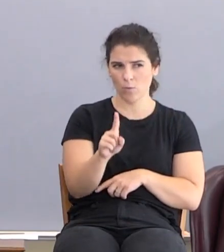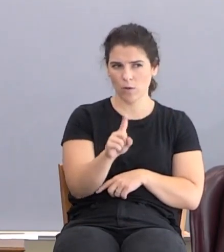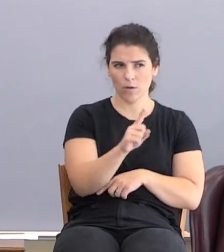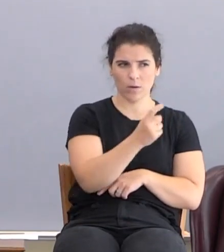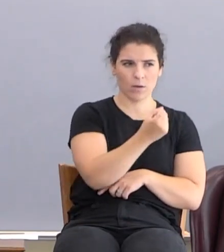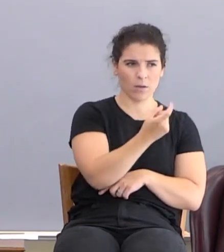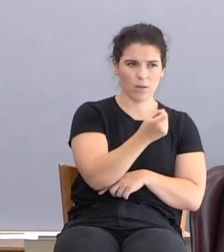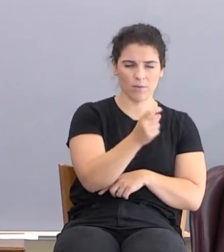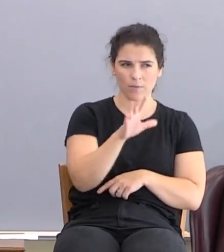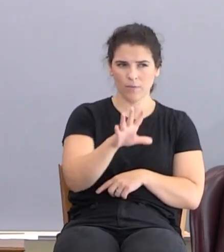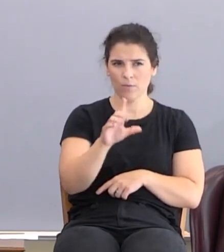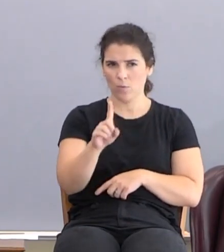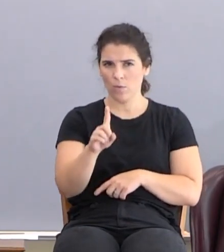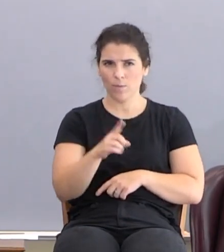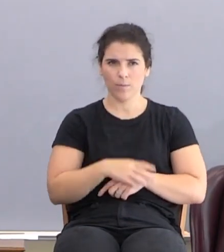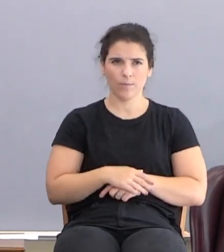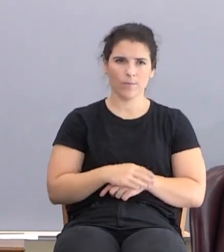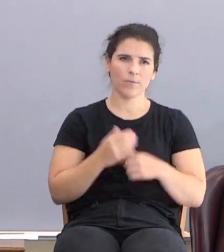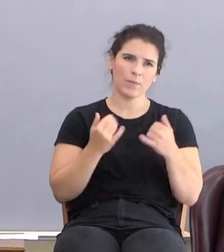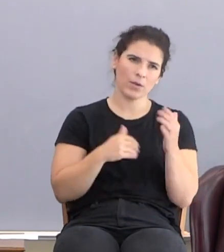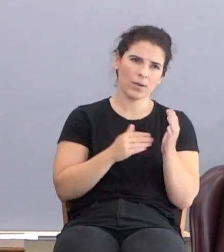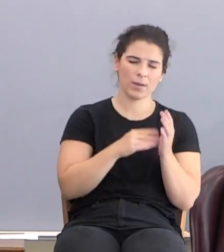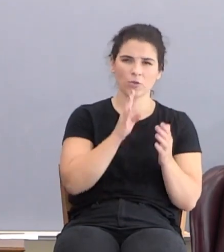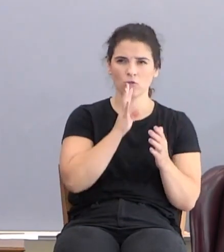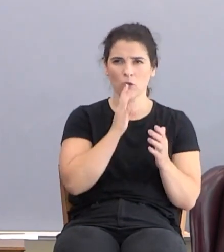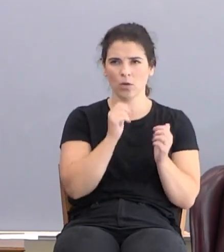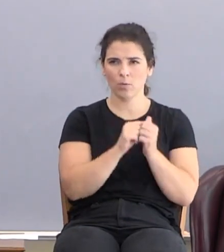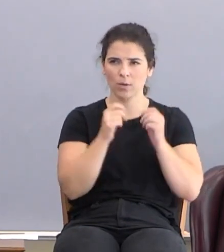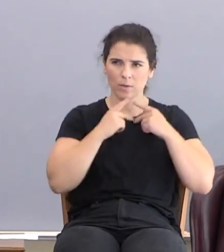And again, he's talking to the Pharisees here.